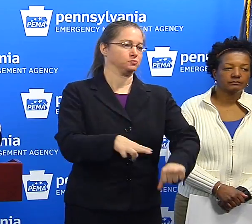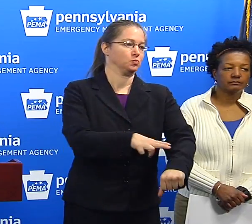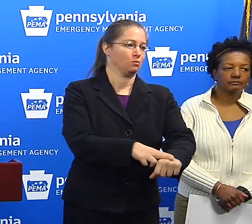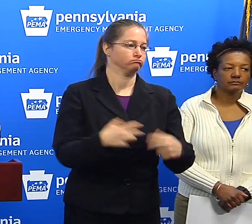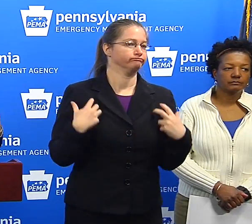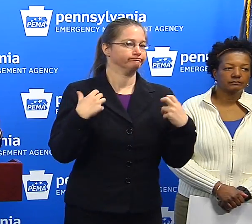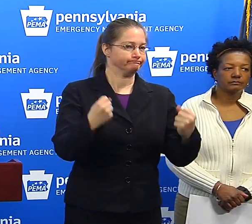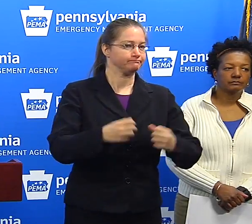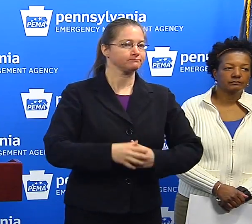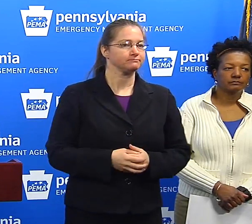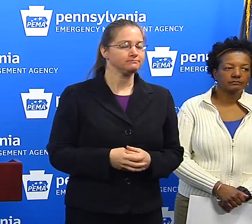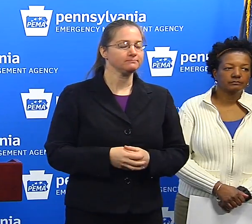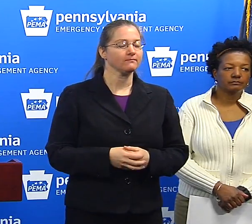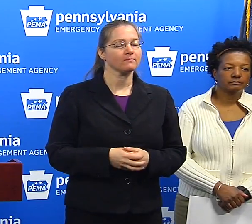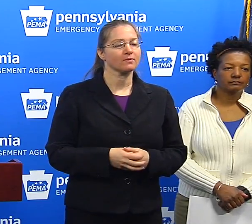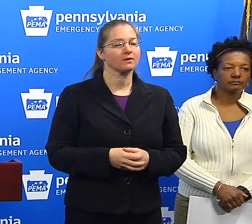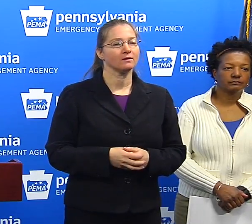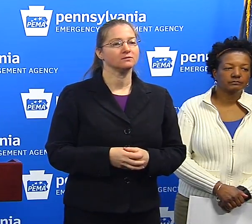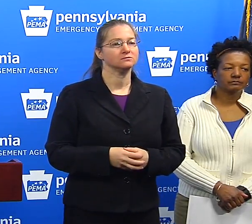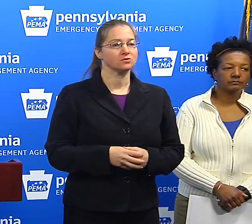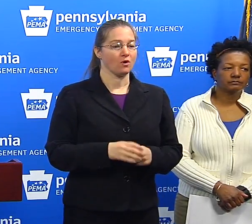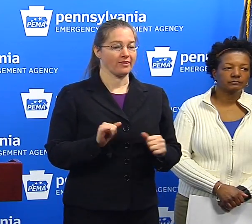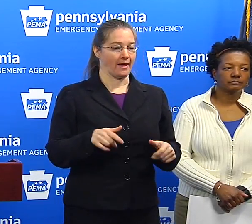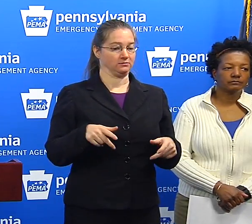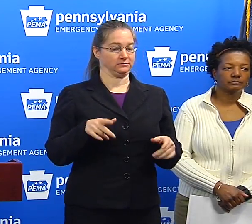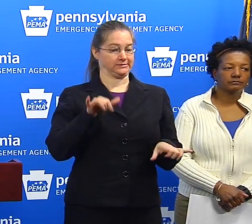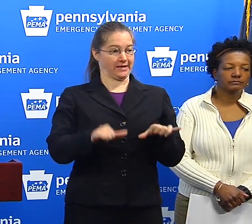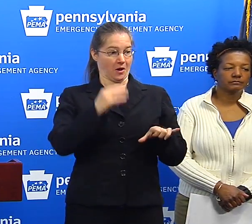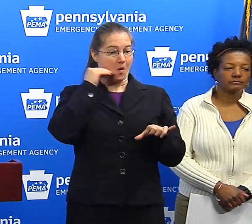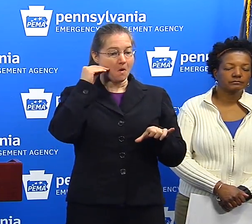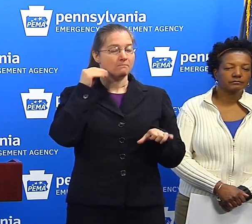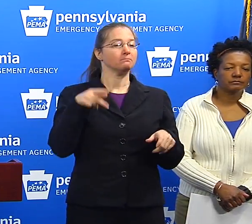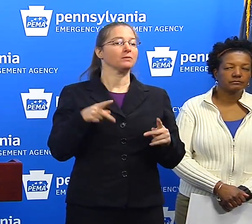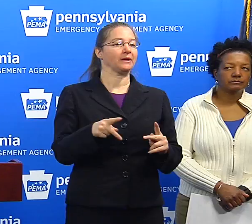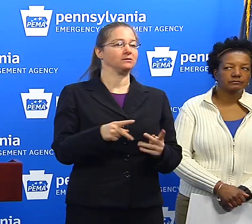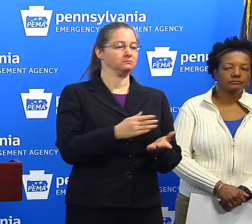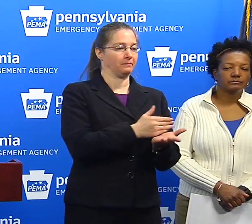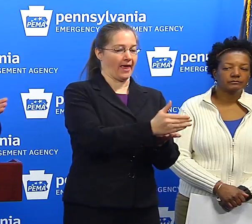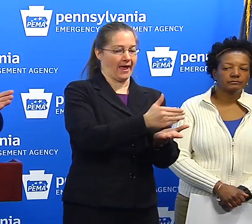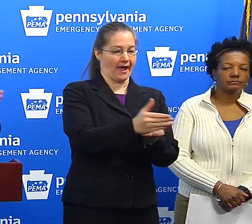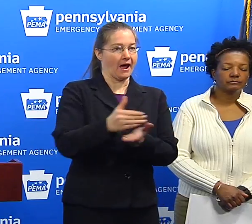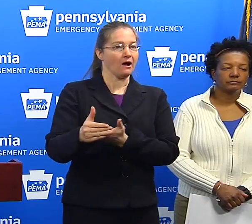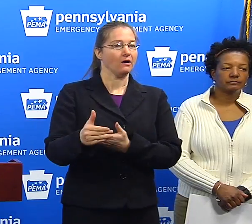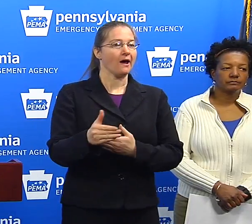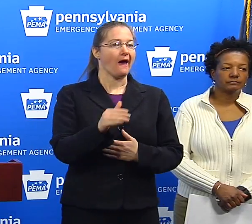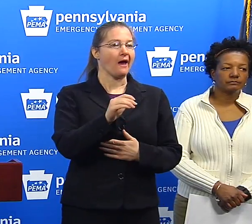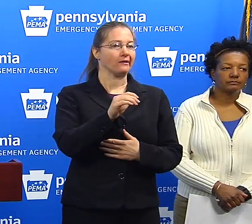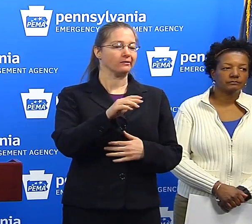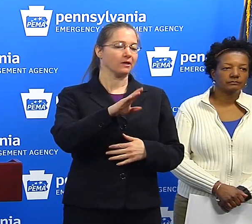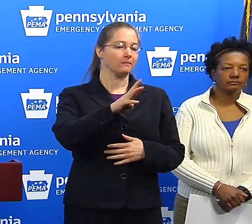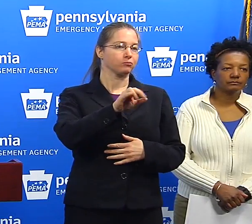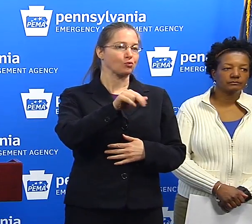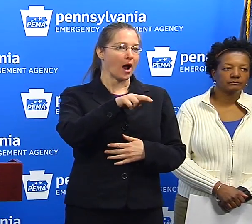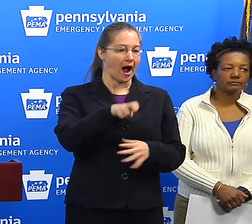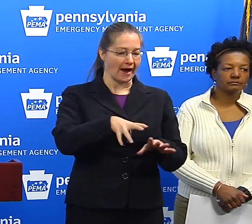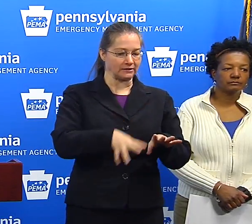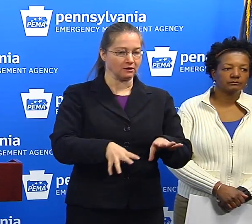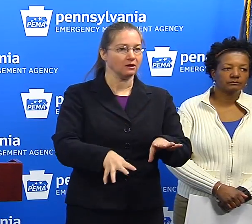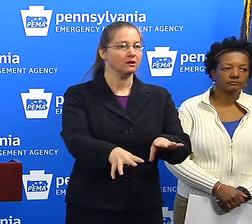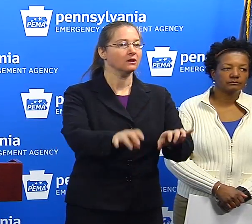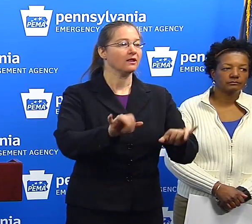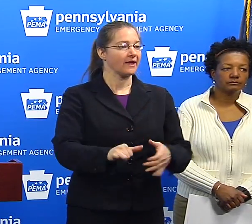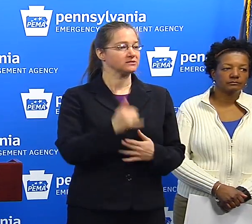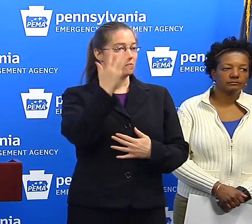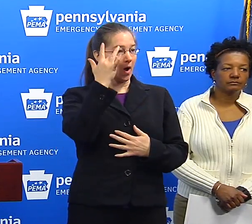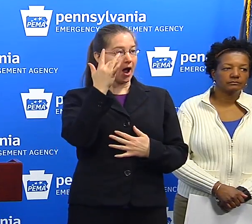allows the plows to plow. It allows them to continue to lay down the brine, which is why expressways